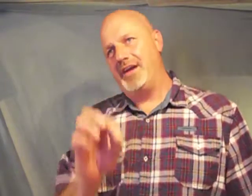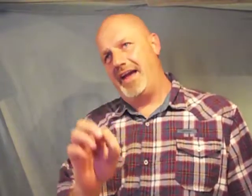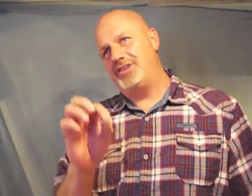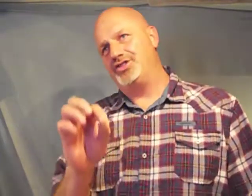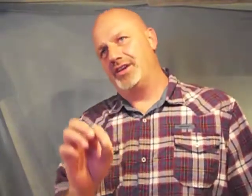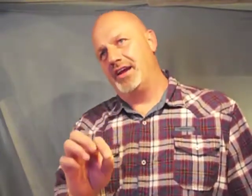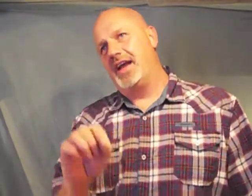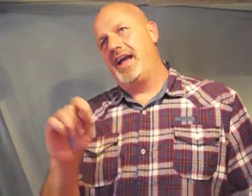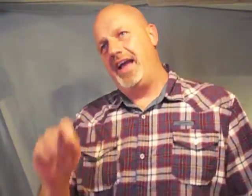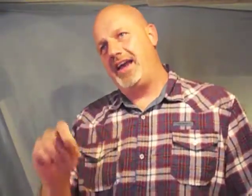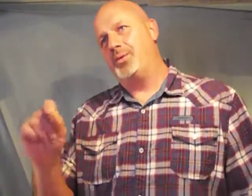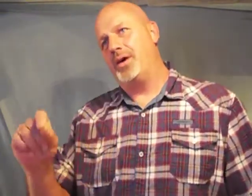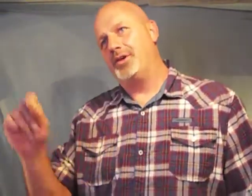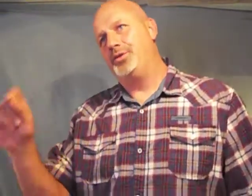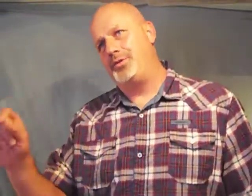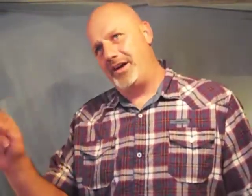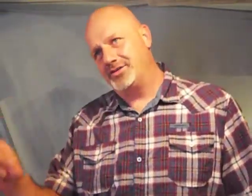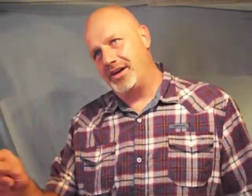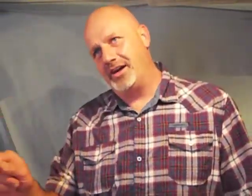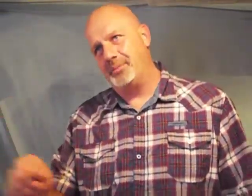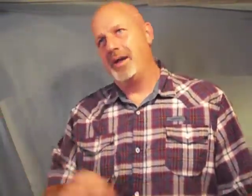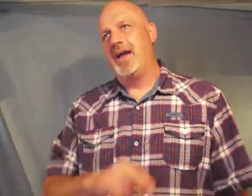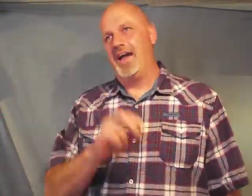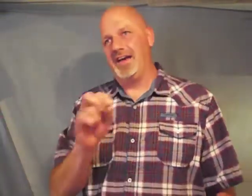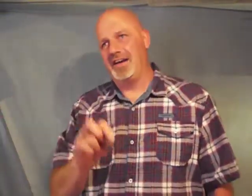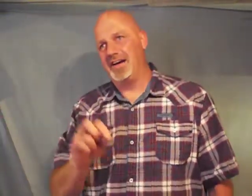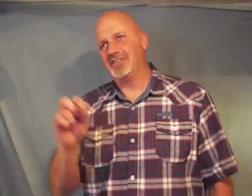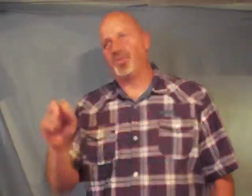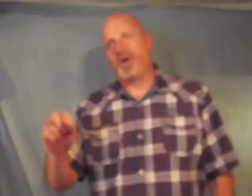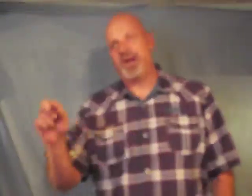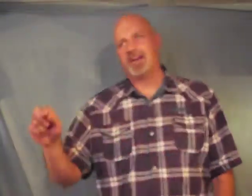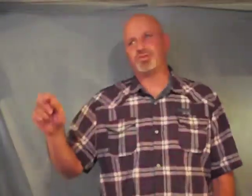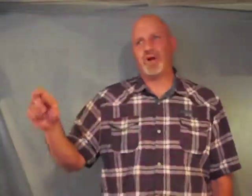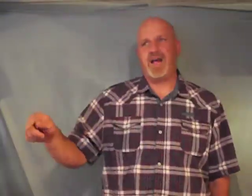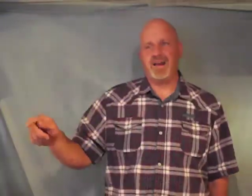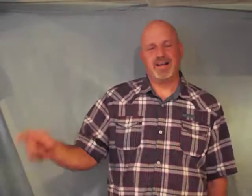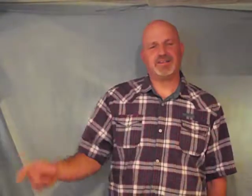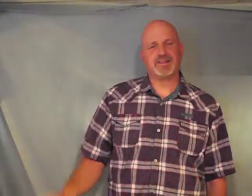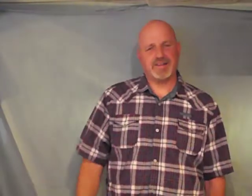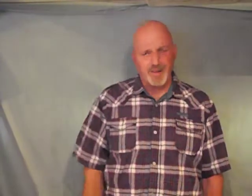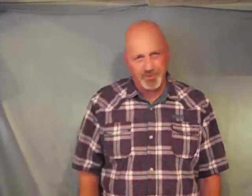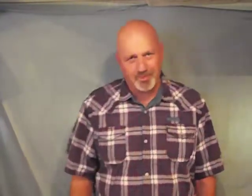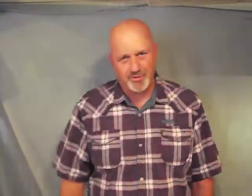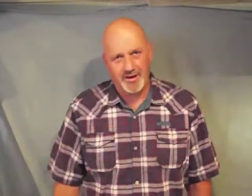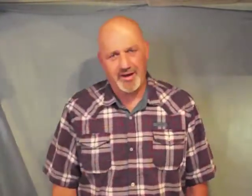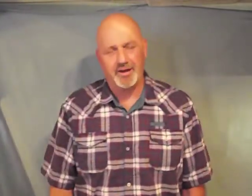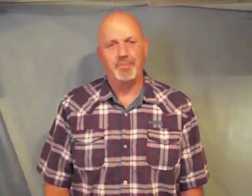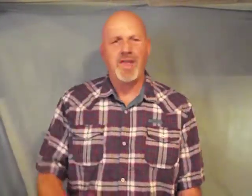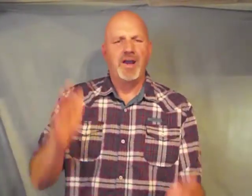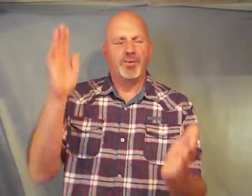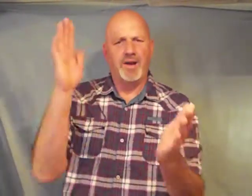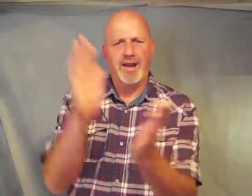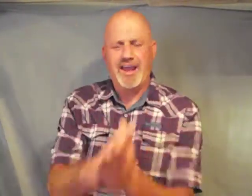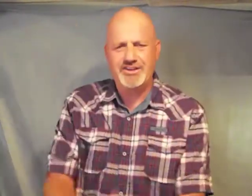nation anyone who fears him and does what is right is acceptable to him religion